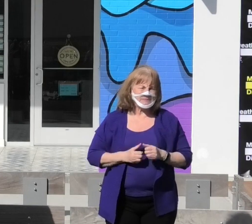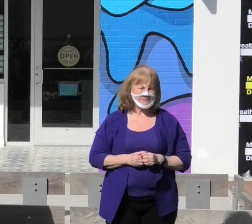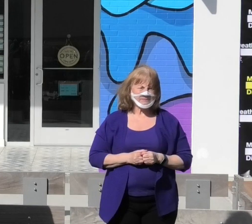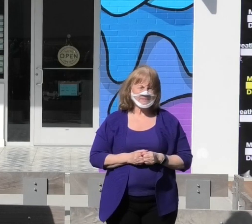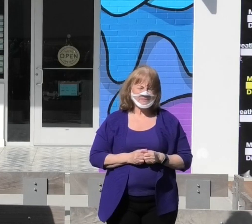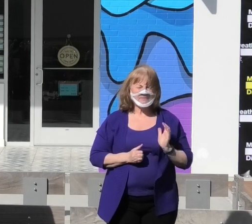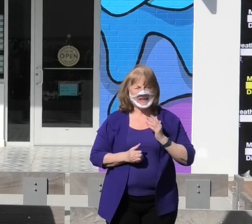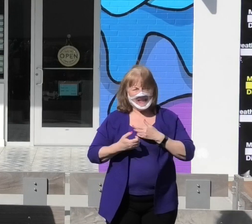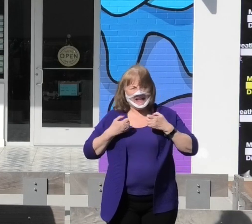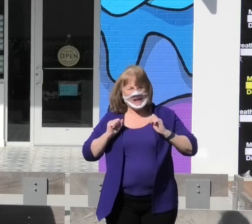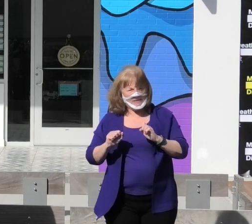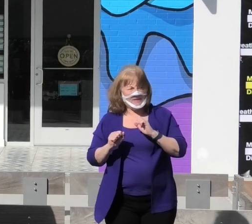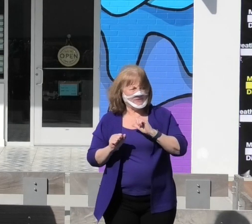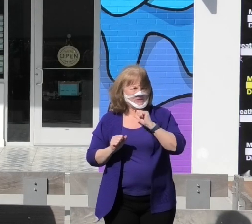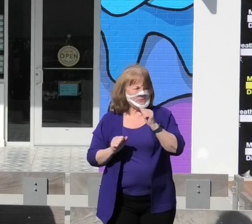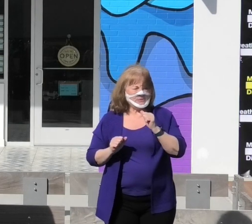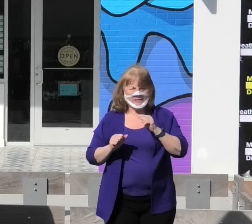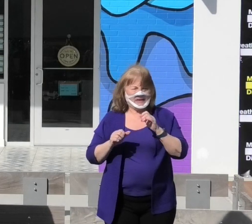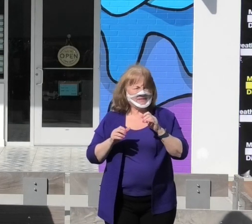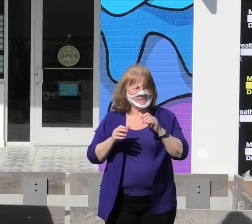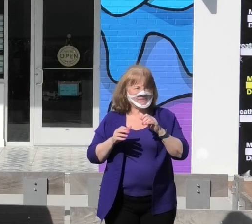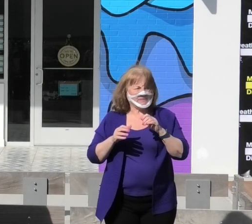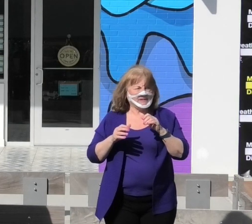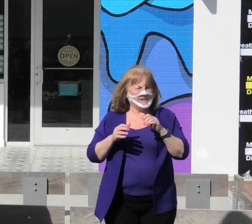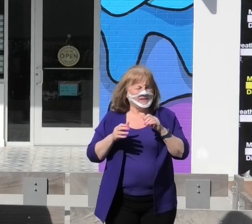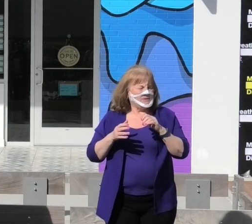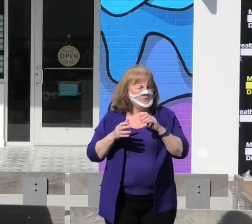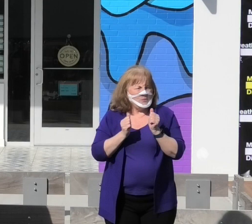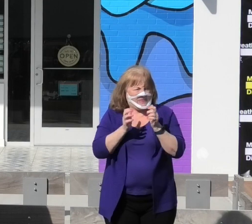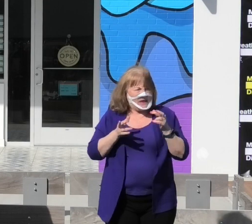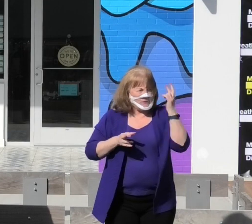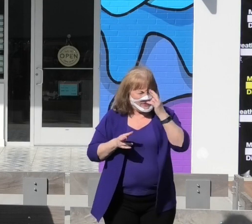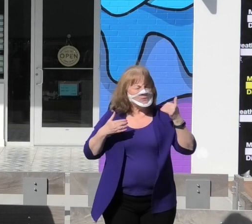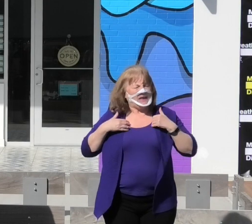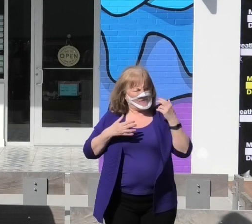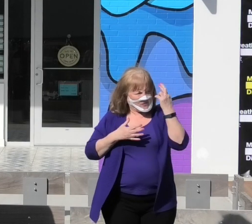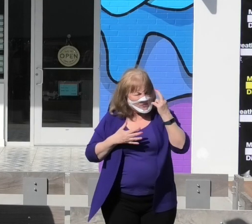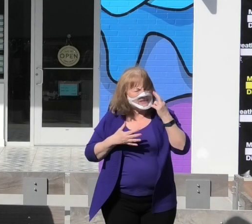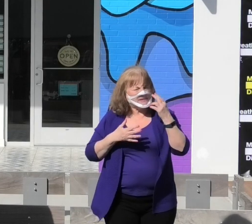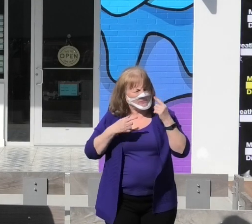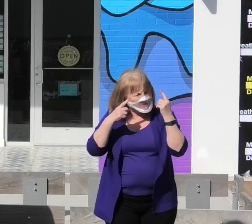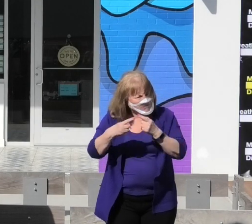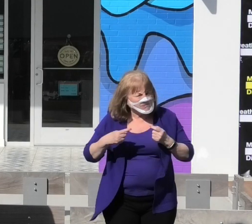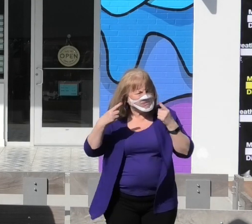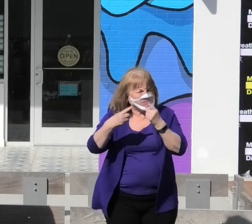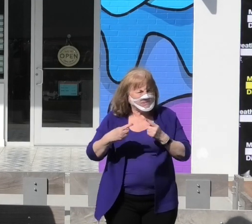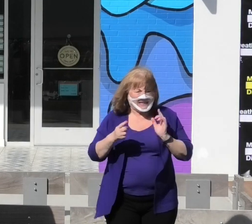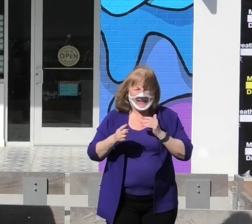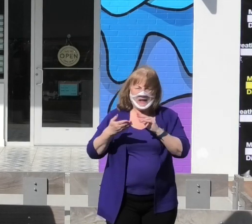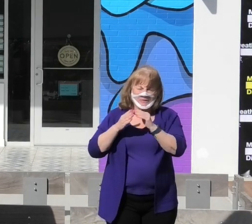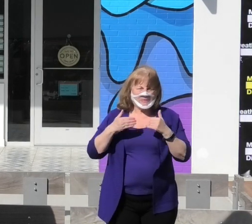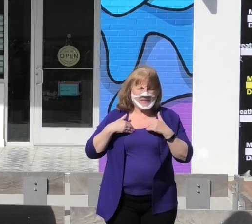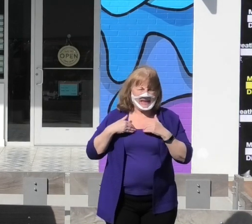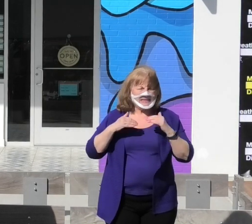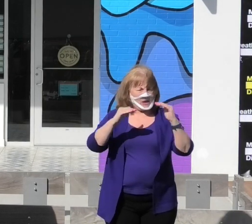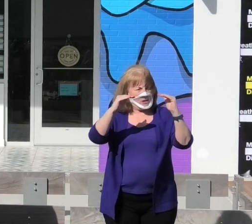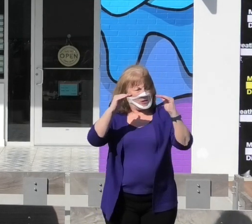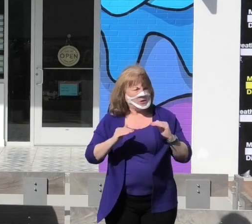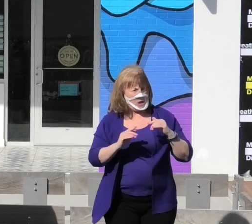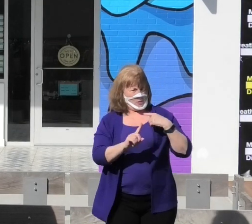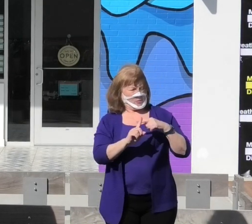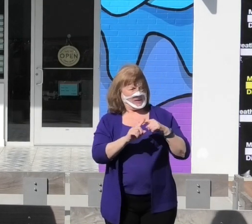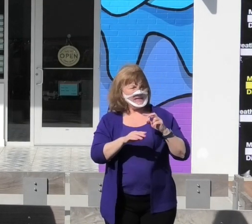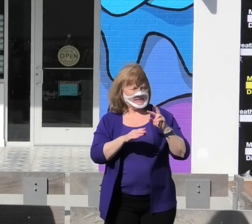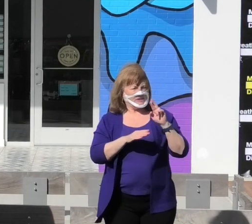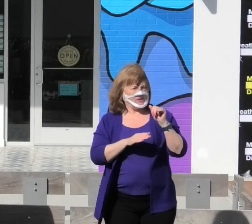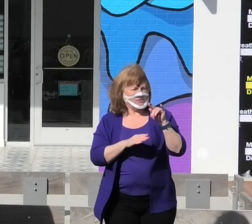Our efforts have not been in vain, however. Our community has consistently had lower positivity rates